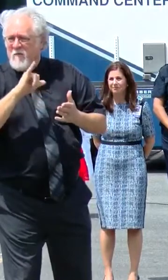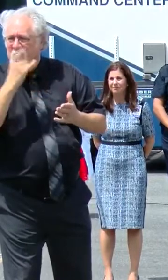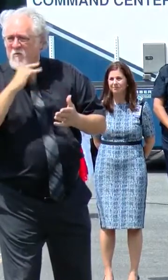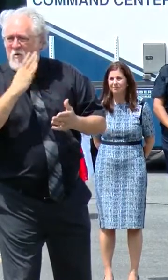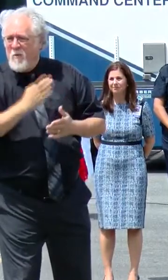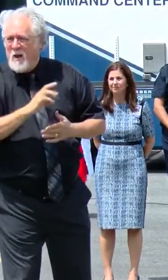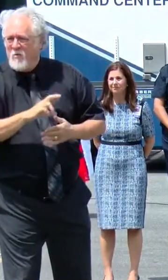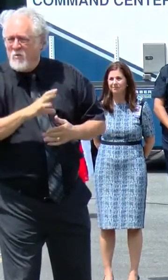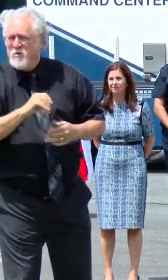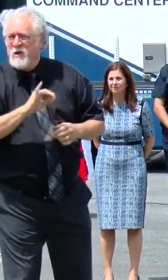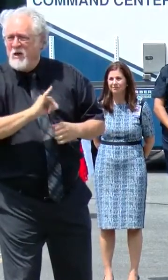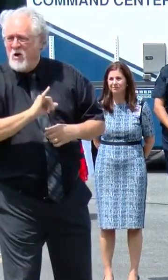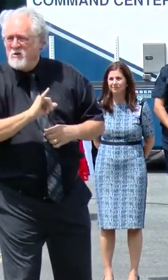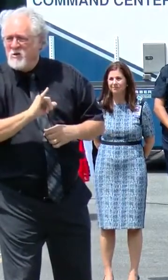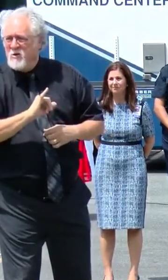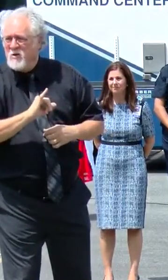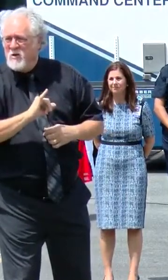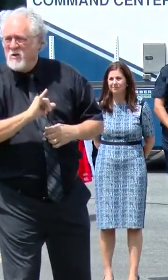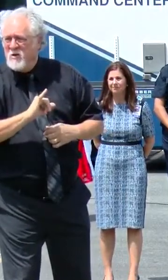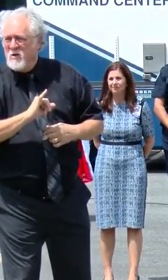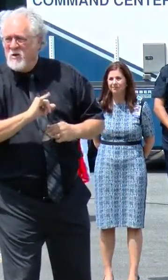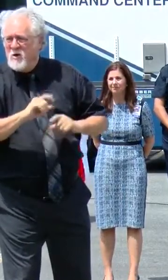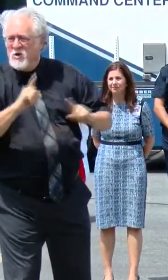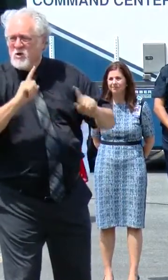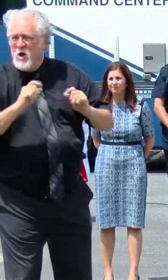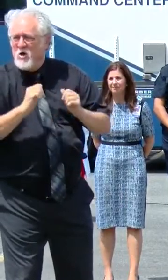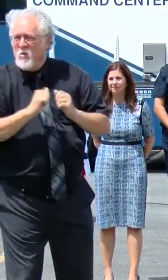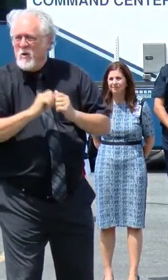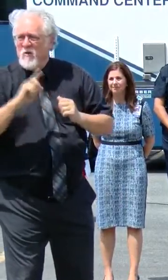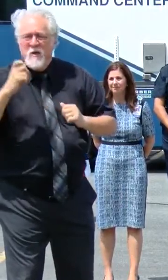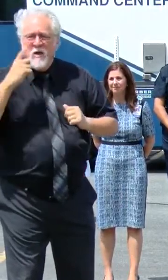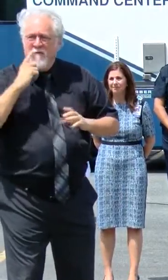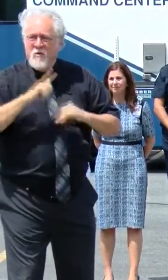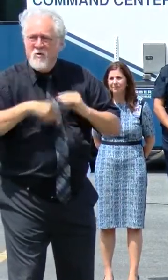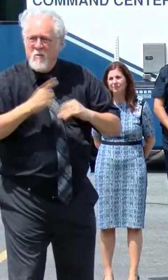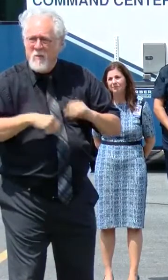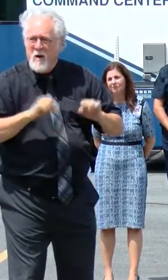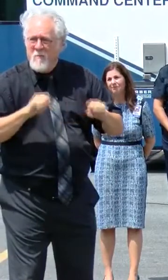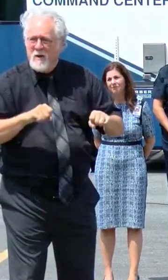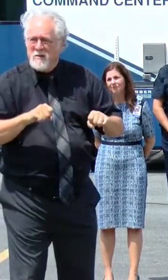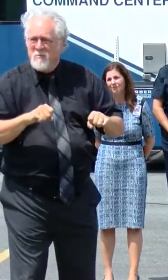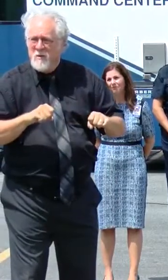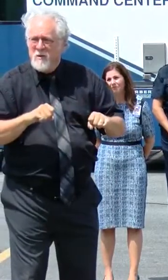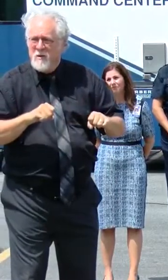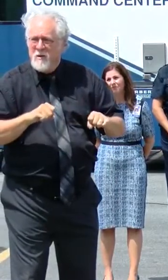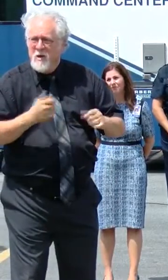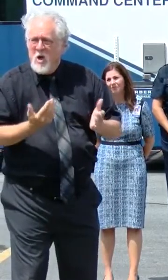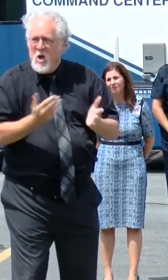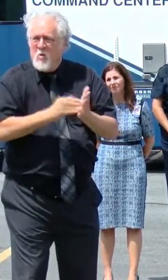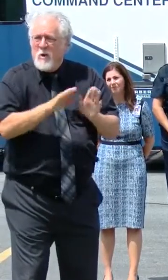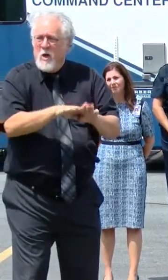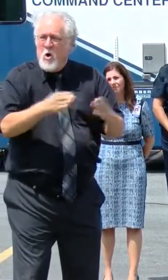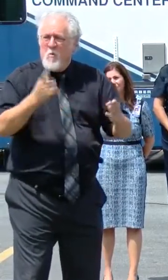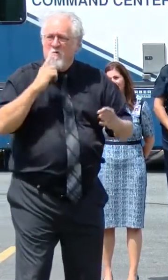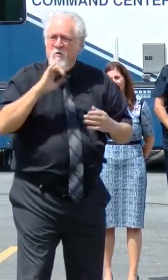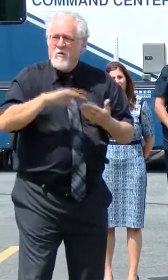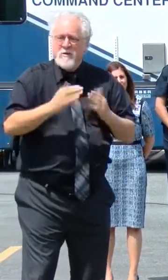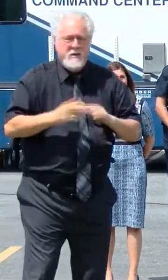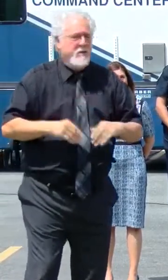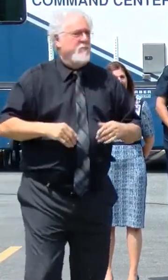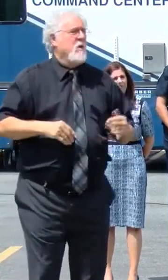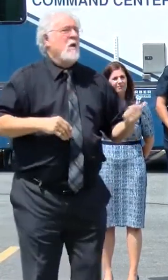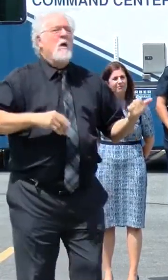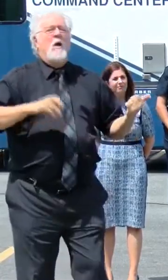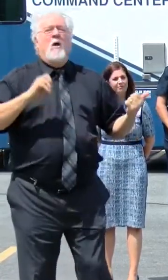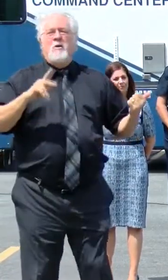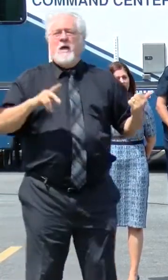Baton Rouge? And also, have you been talking to the governor about possibly maybe a reopening for the city? So,